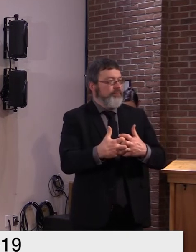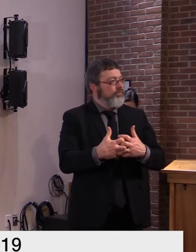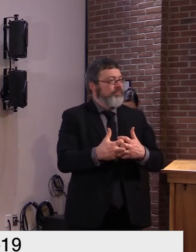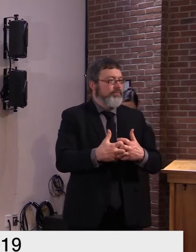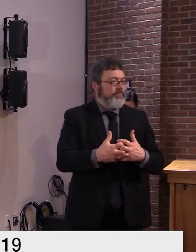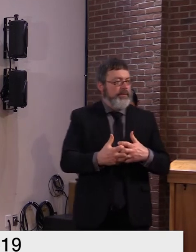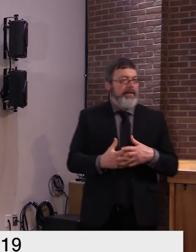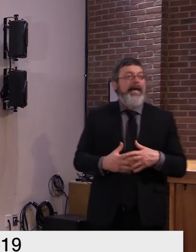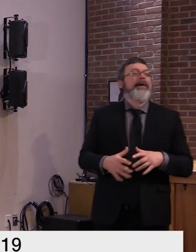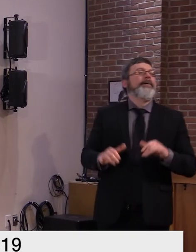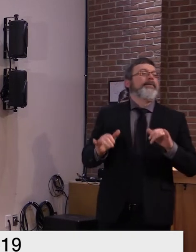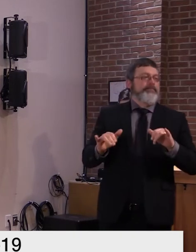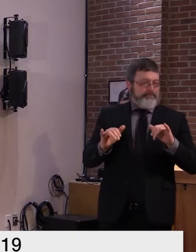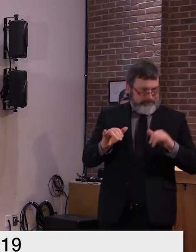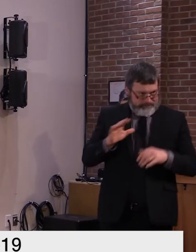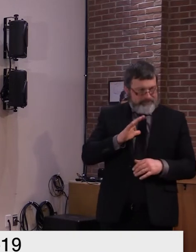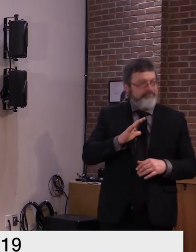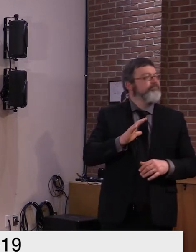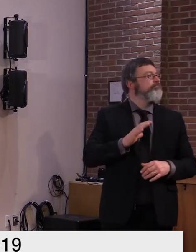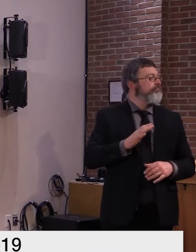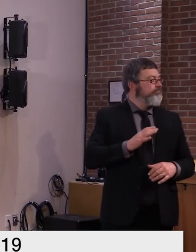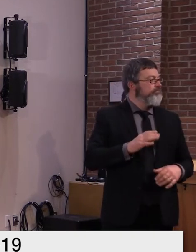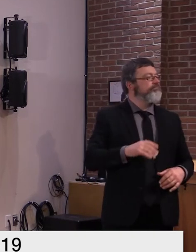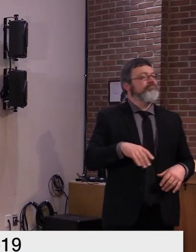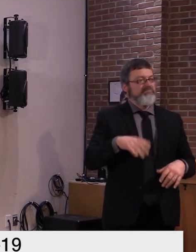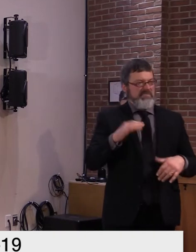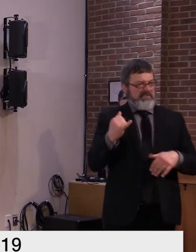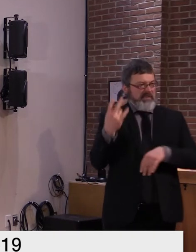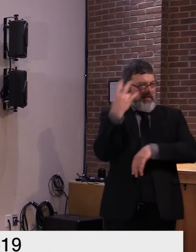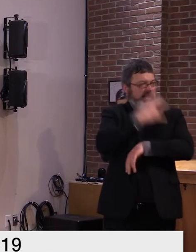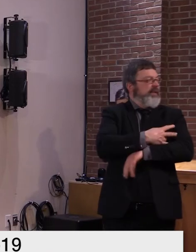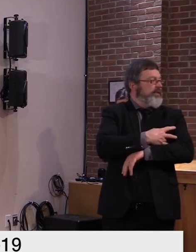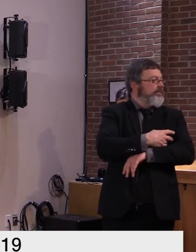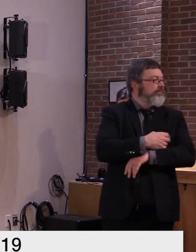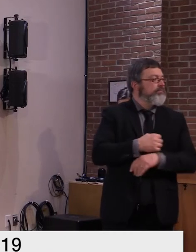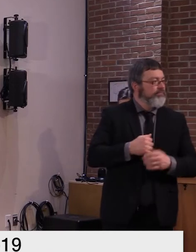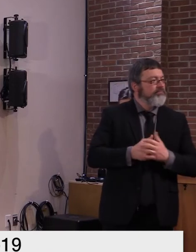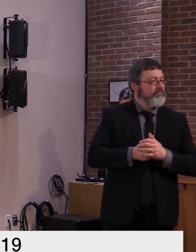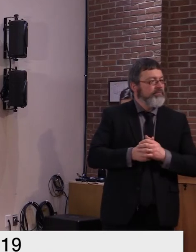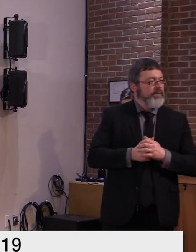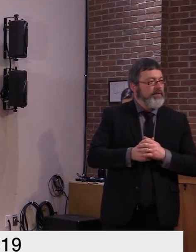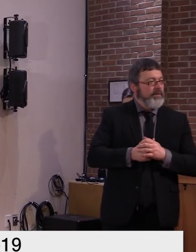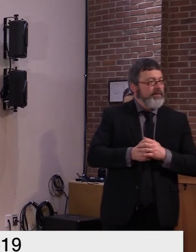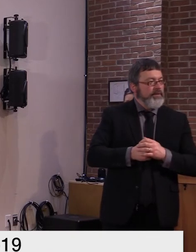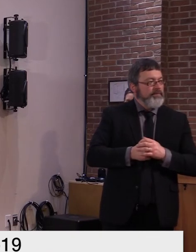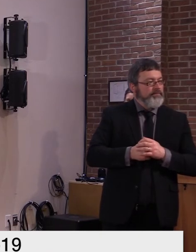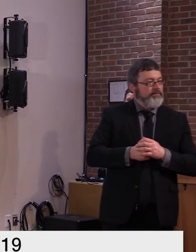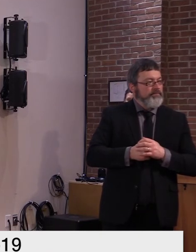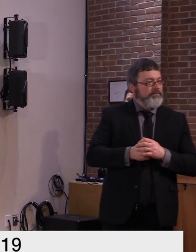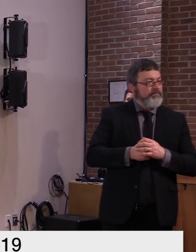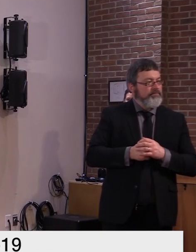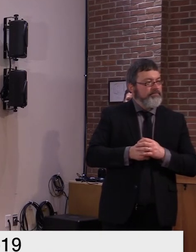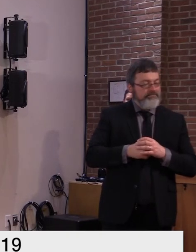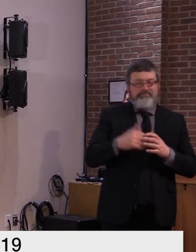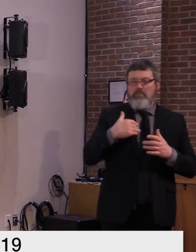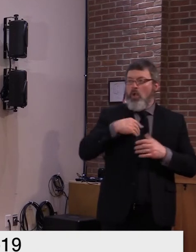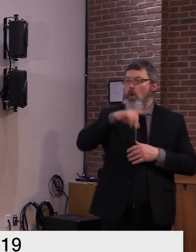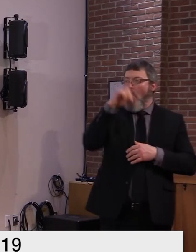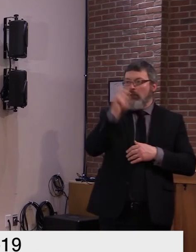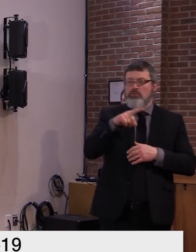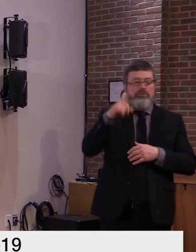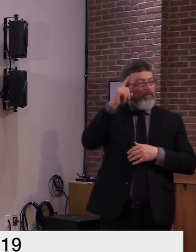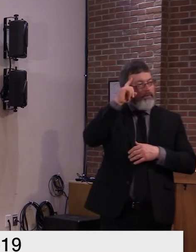hi there um this question is for secretary smith i believe um i see on the covet